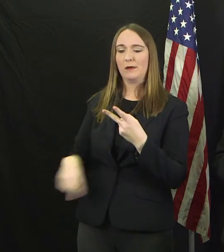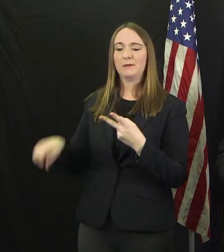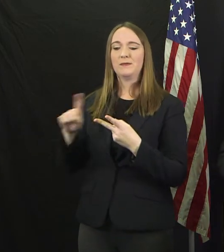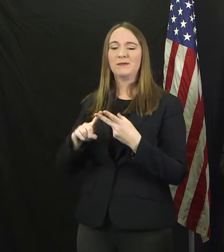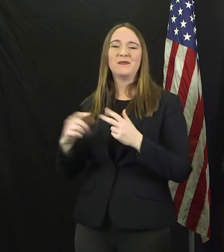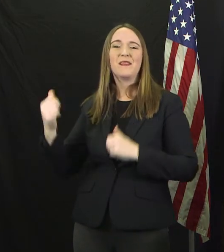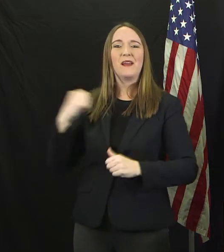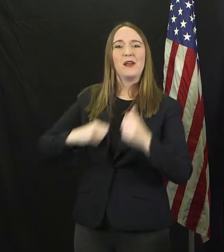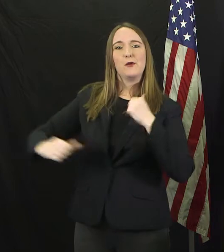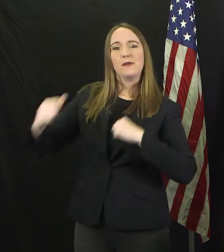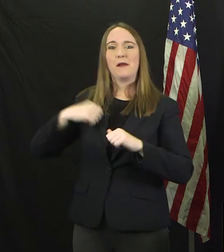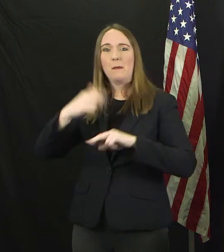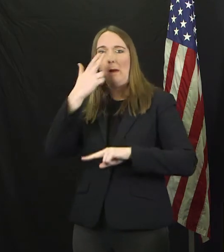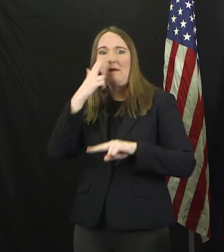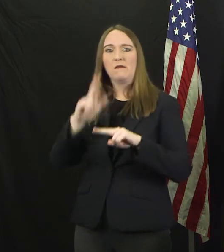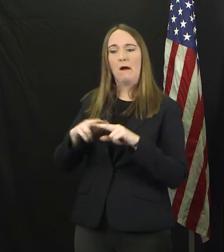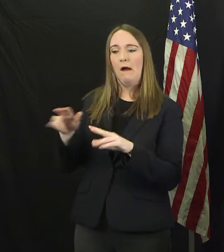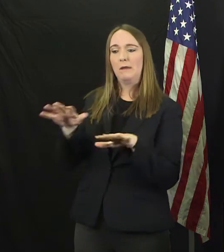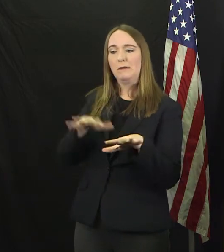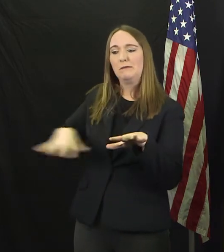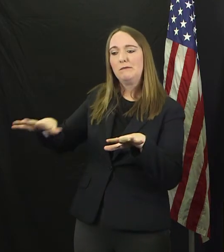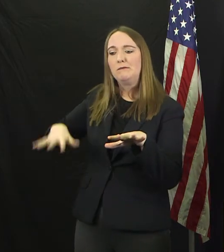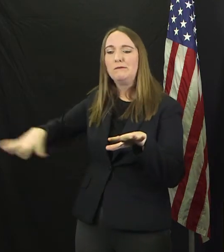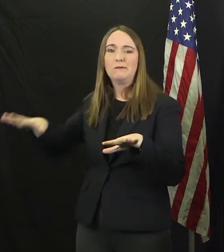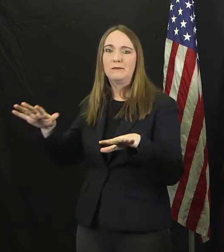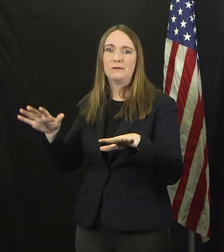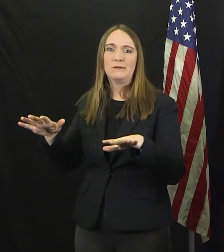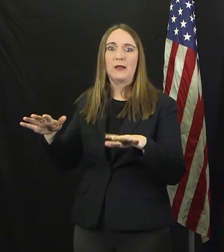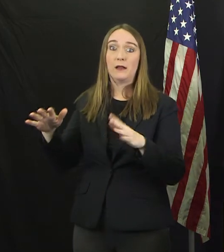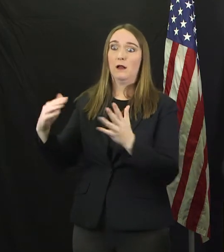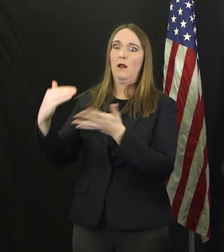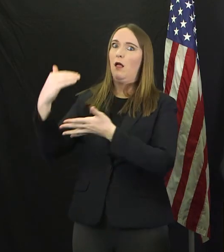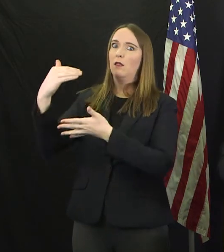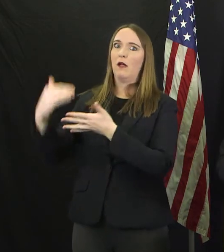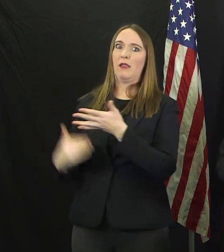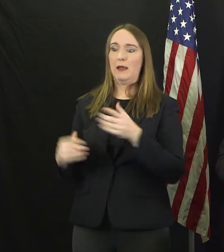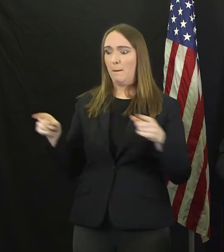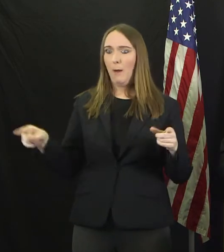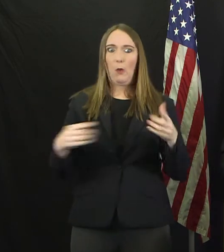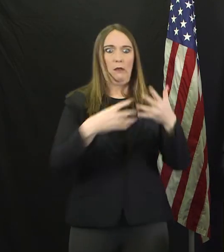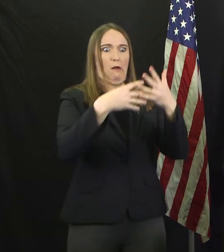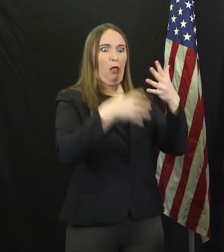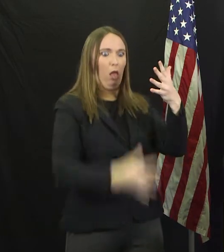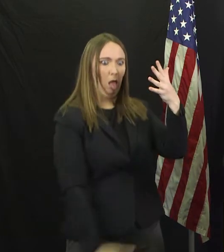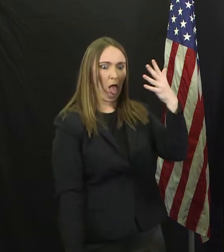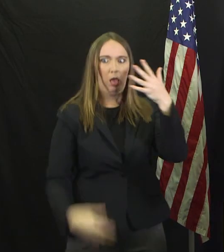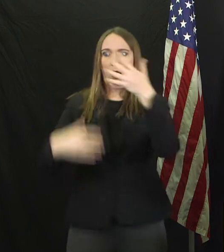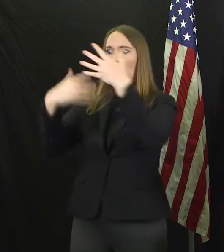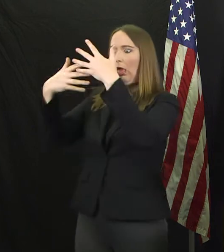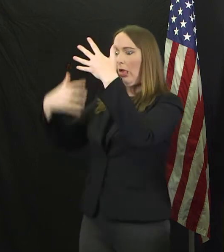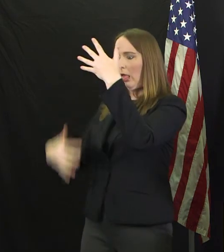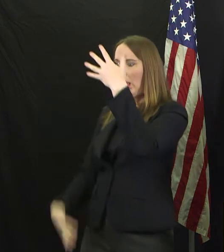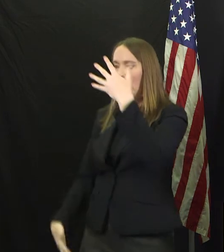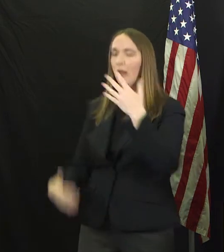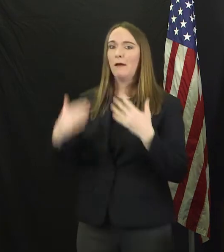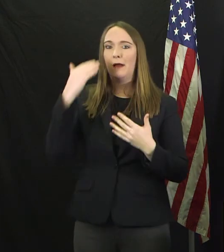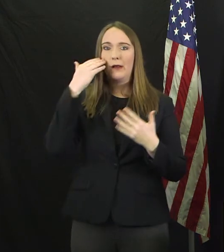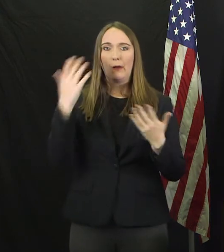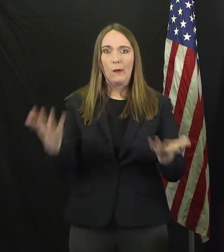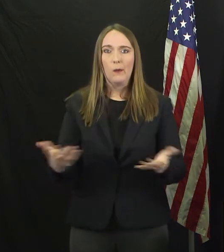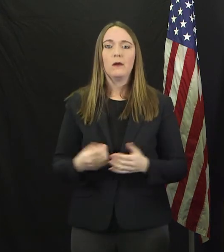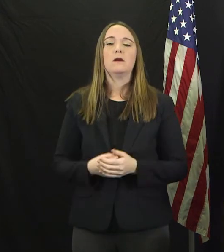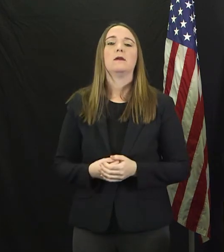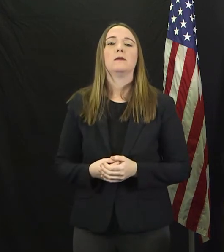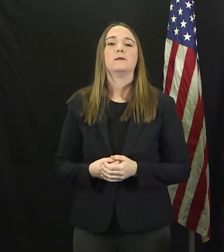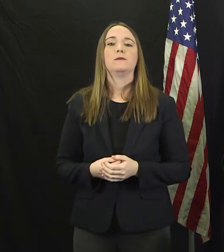Entertainment venues is another one. And the list is pretty lengthy on both of those. In the coming days, as early